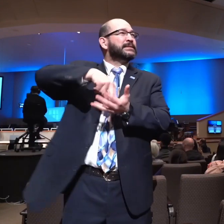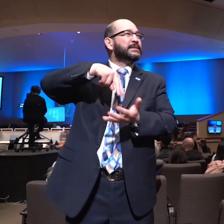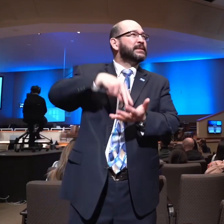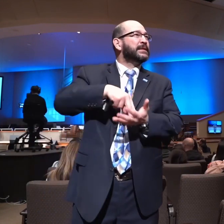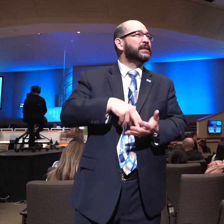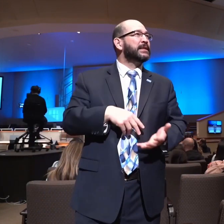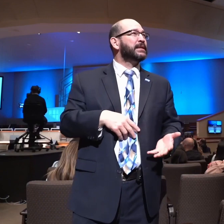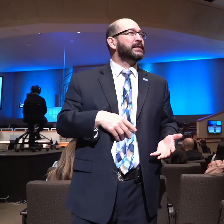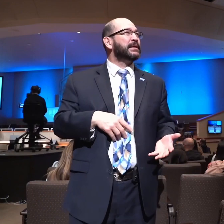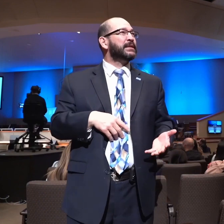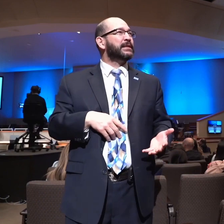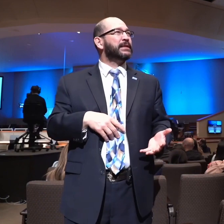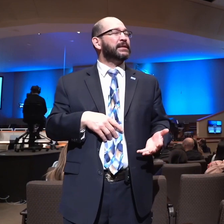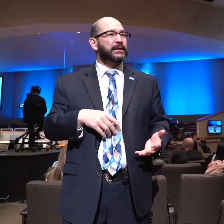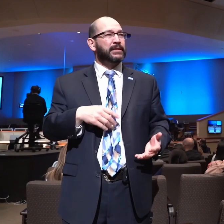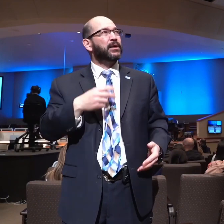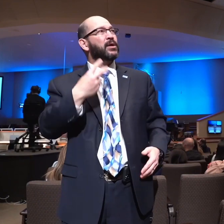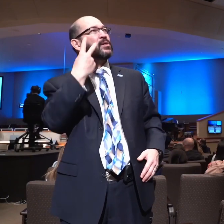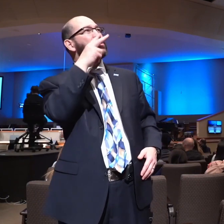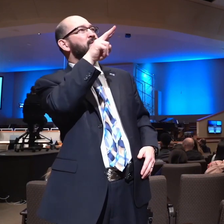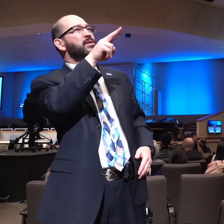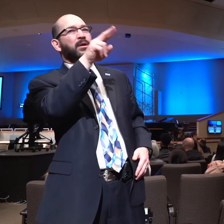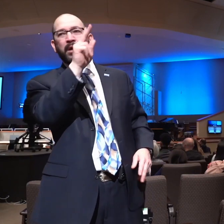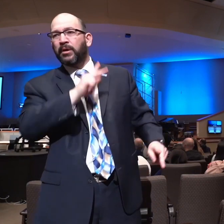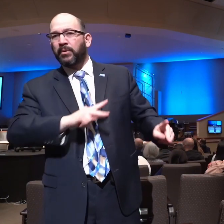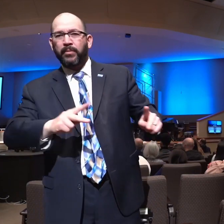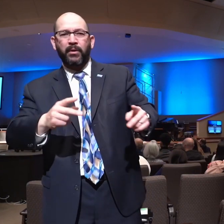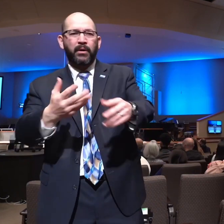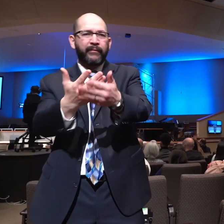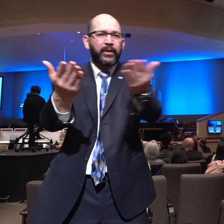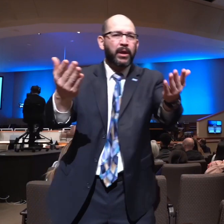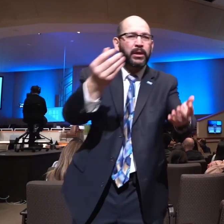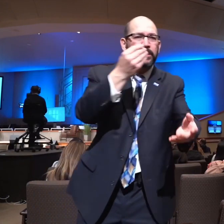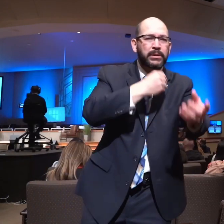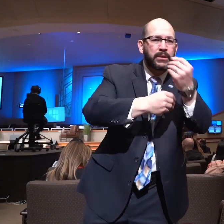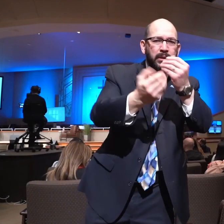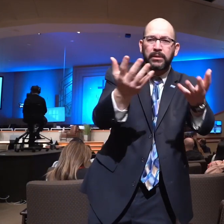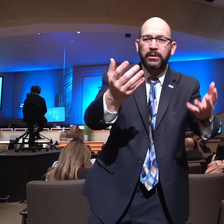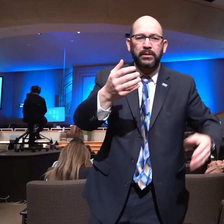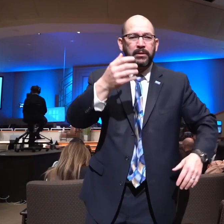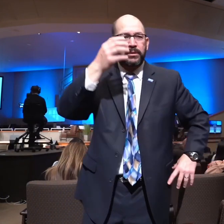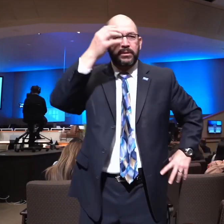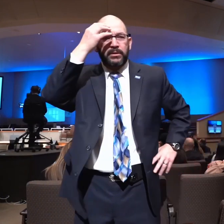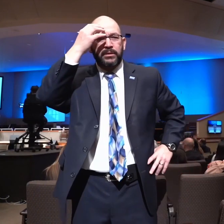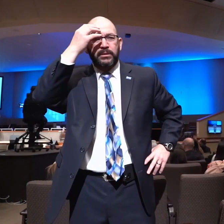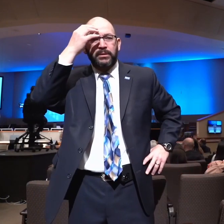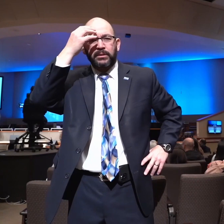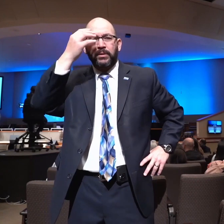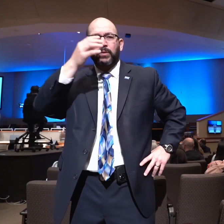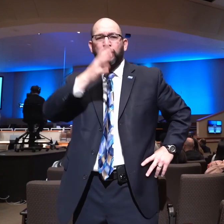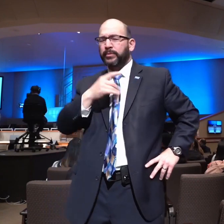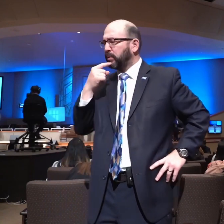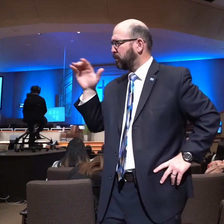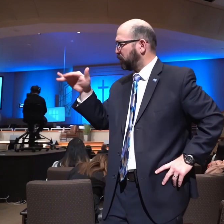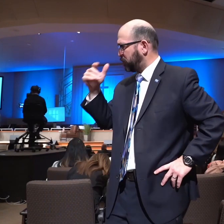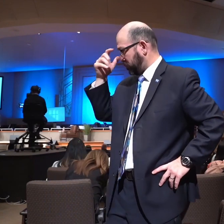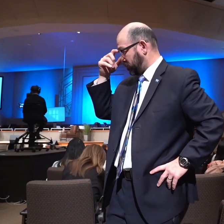at the railing and just looking at the people having their meal in the dining room. A steward came to him. He said, I don't mean to